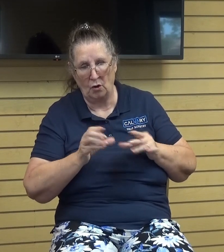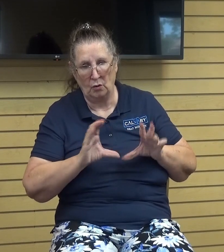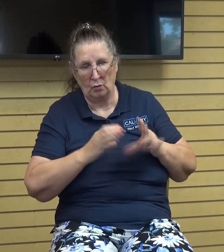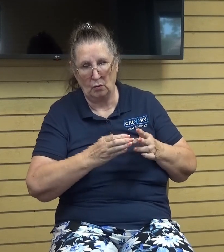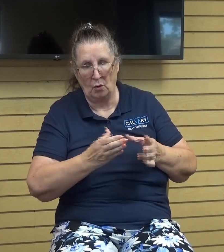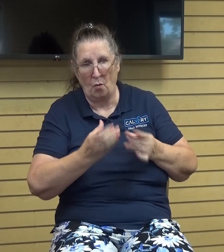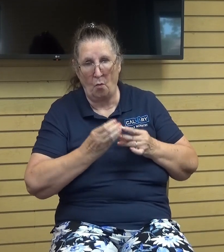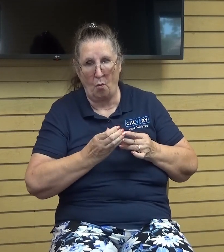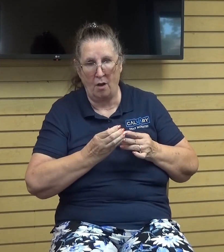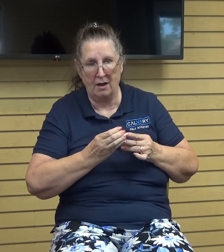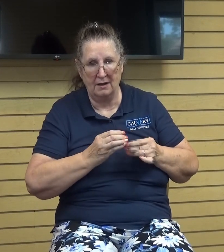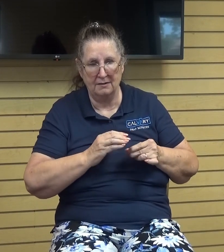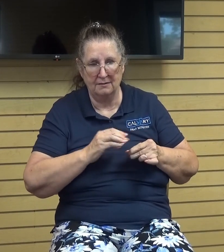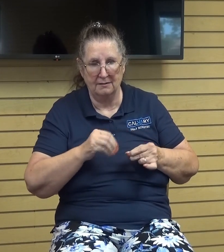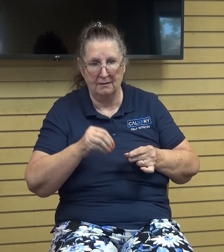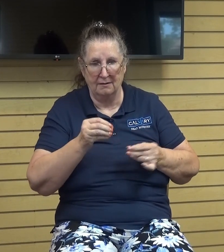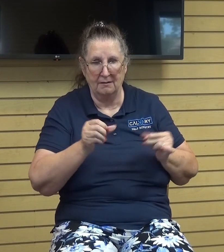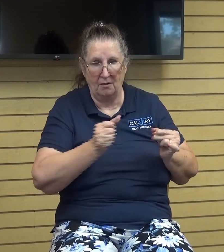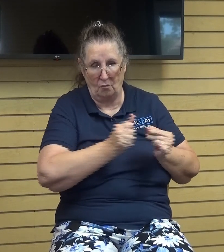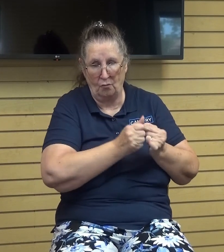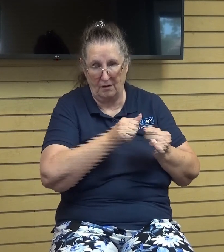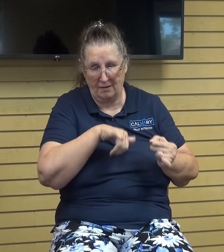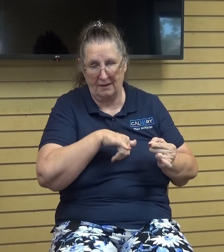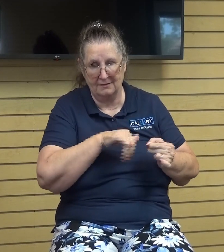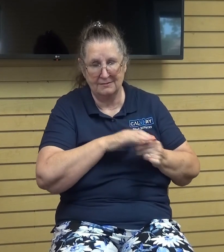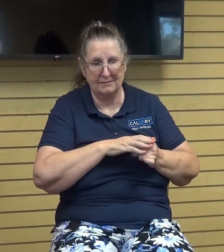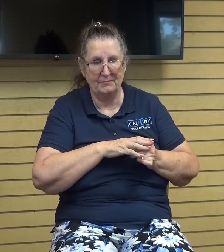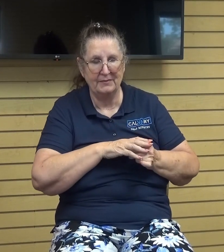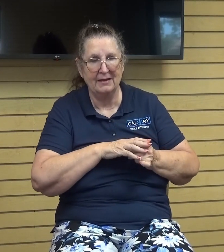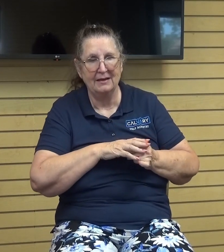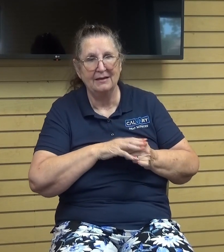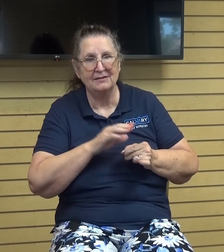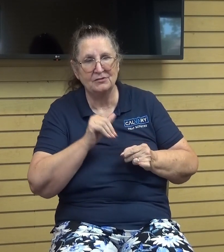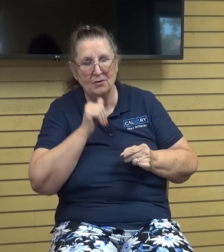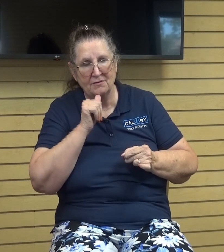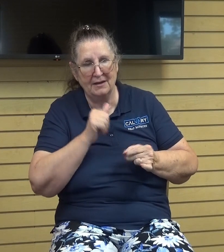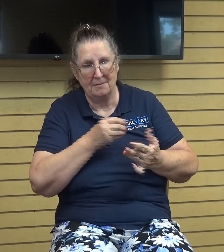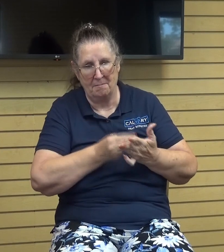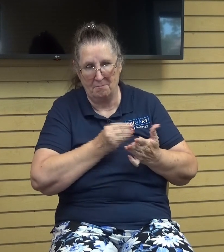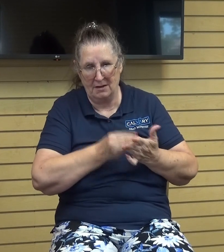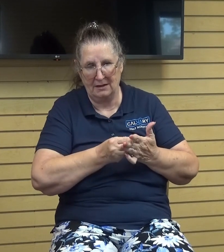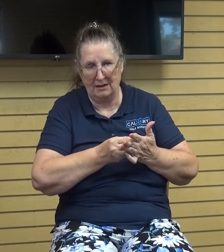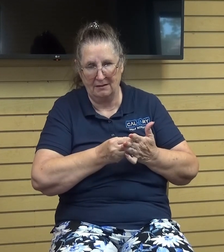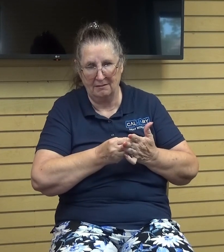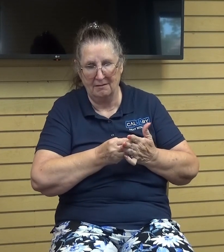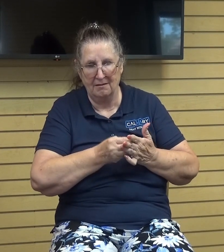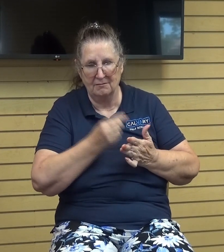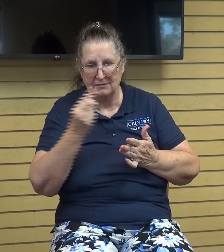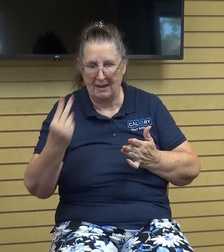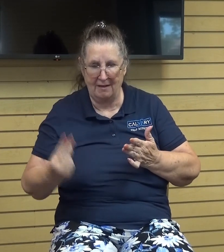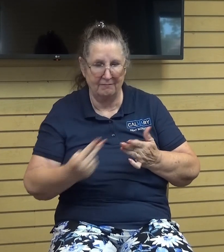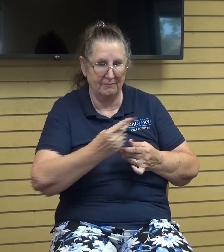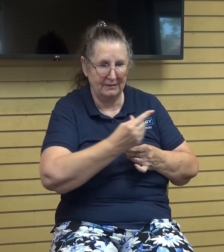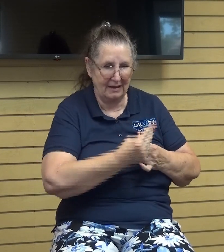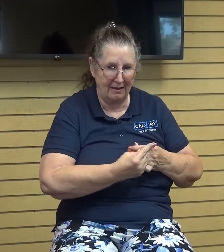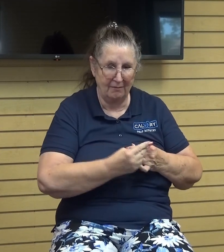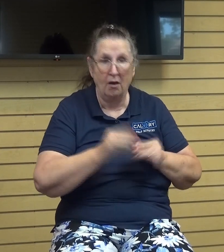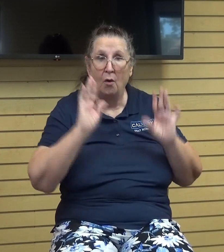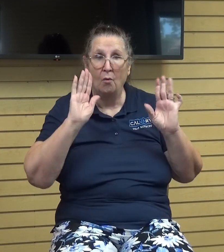fill that gap that financial gap that we were supposed to um fill and um so we're like oh that's great what a blessing we